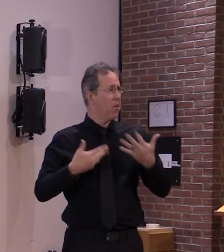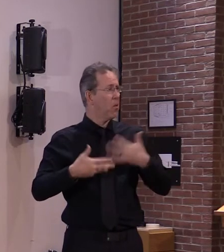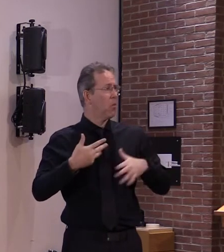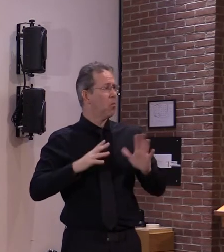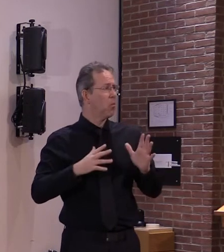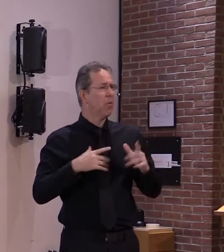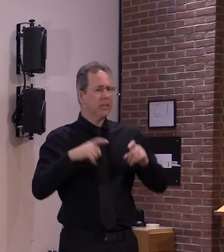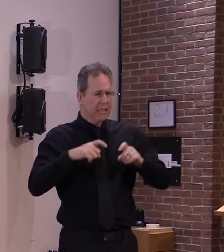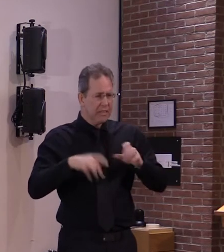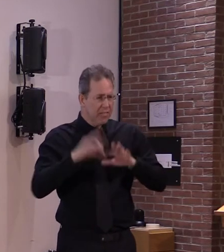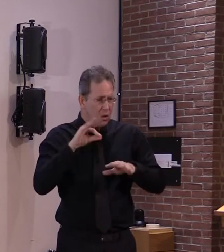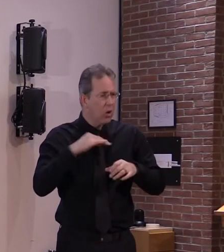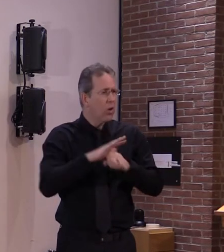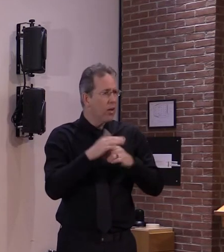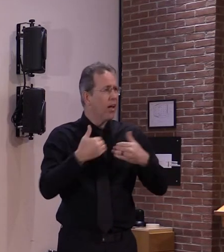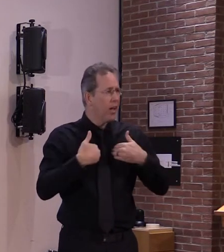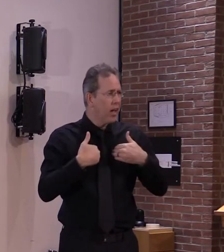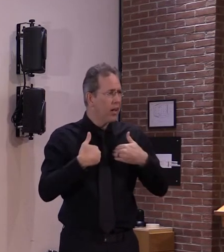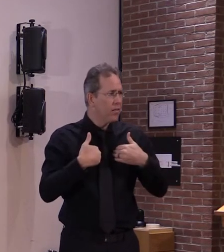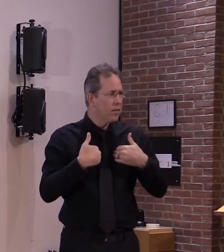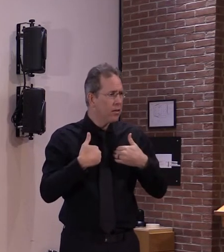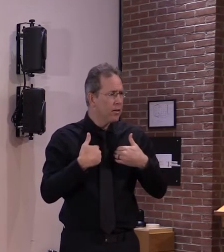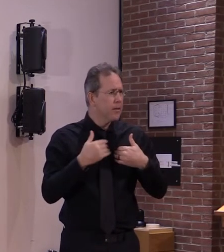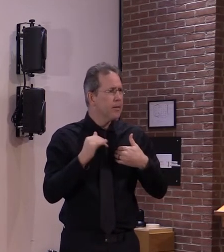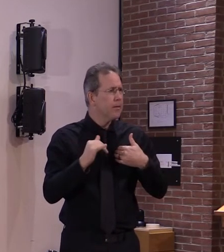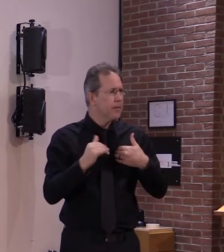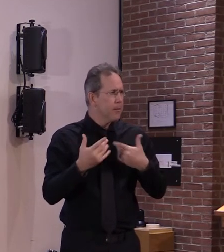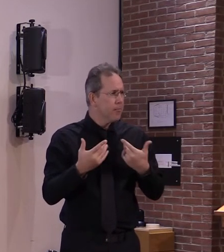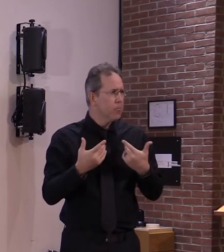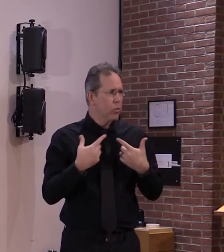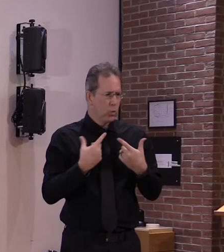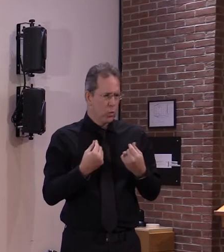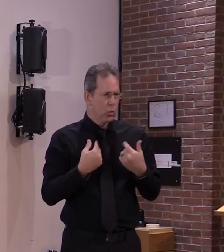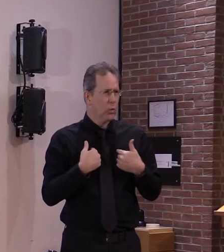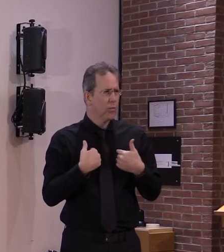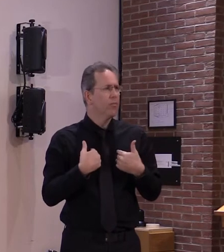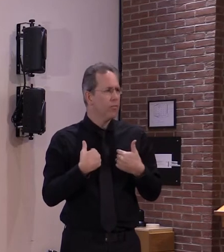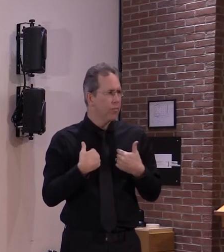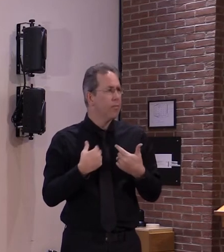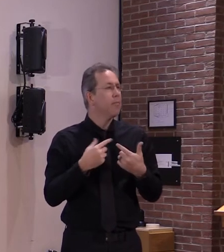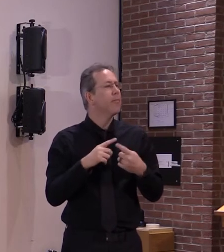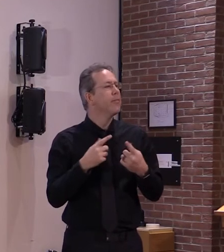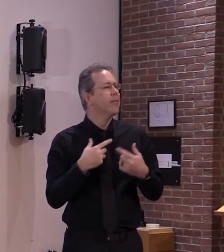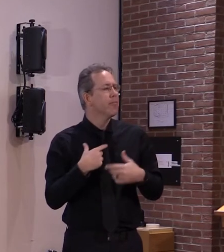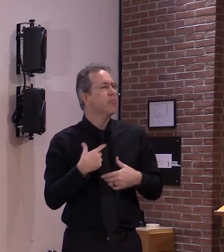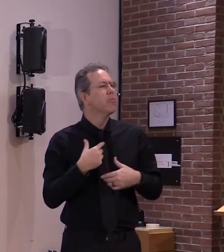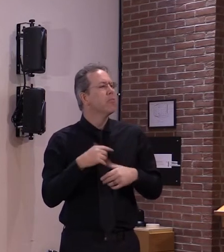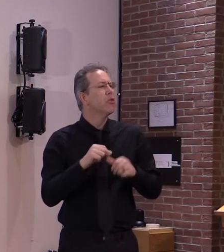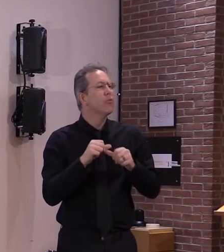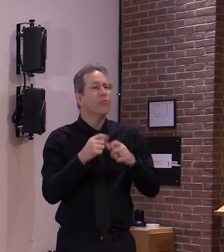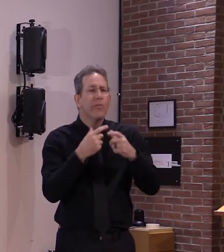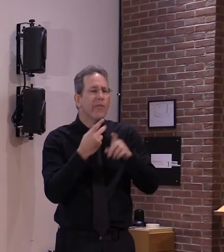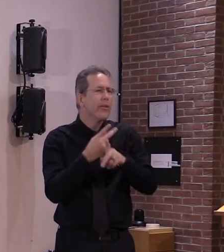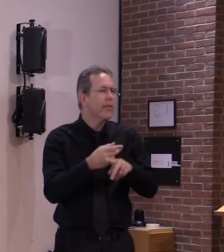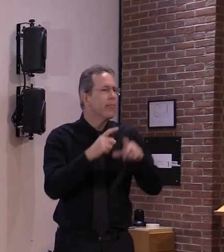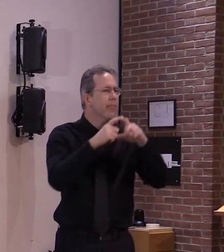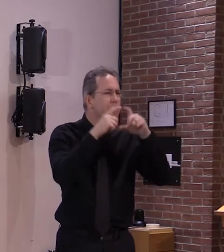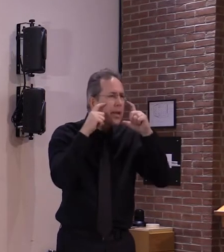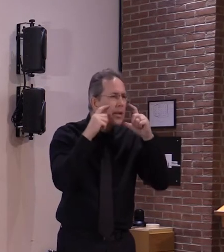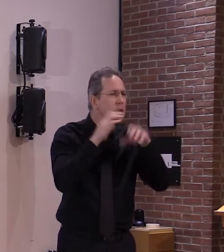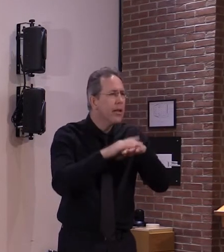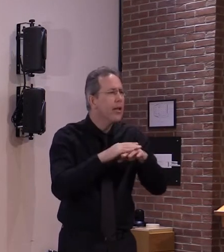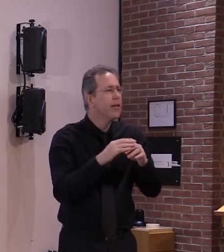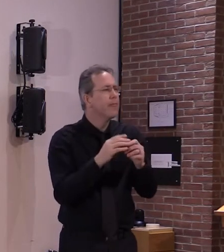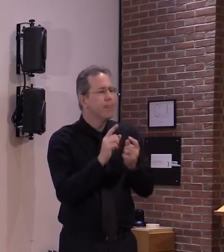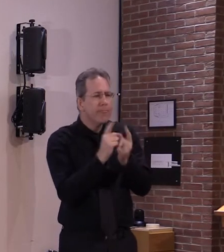and as long as they're using ppe appropriately there are ways to return them